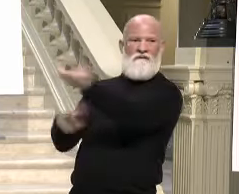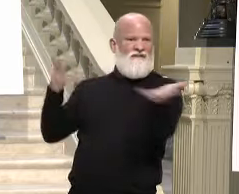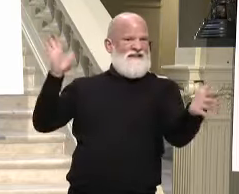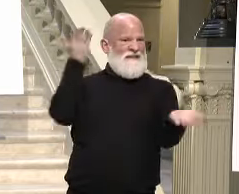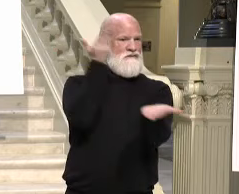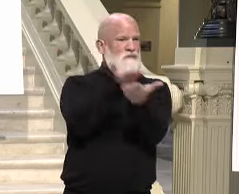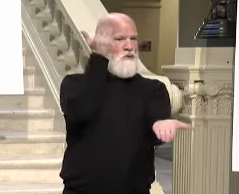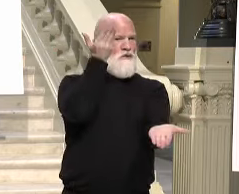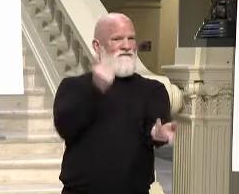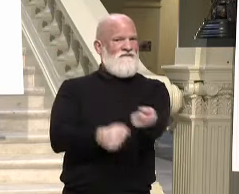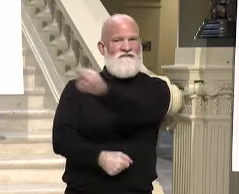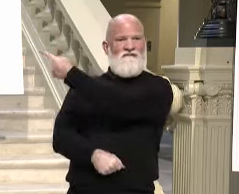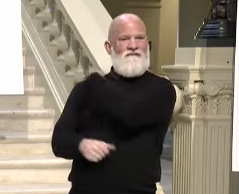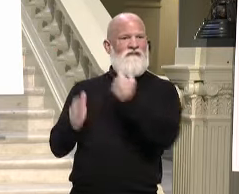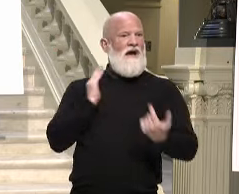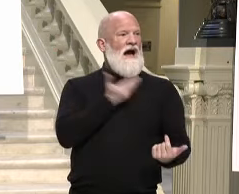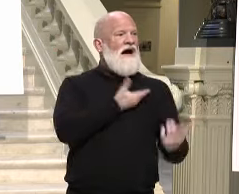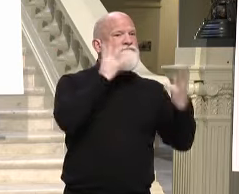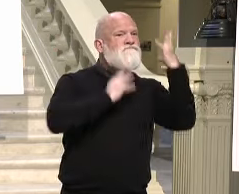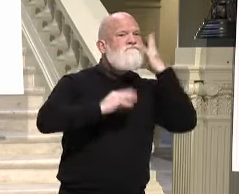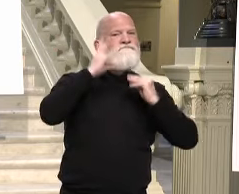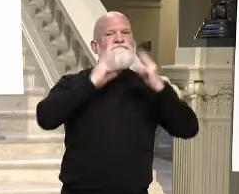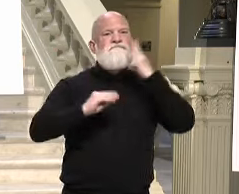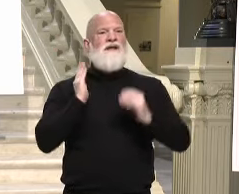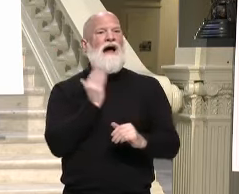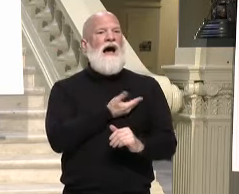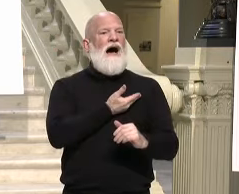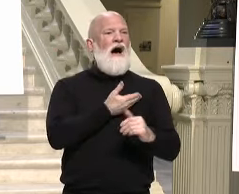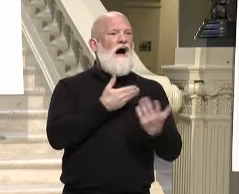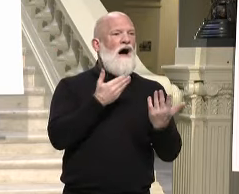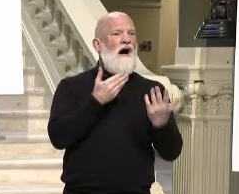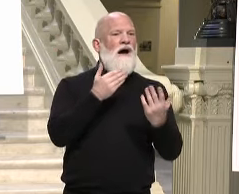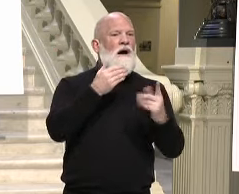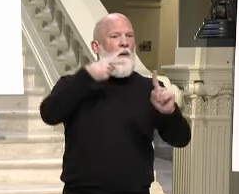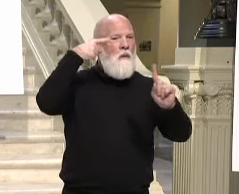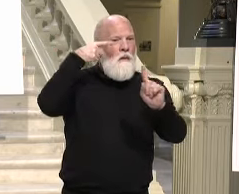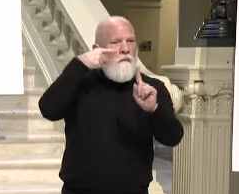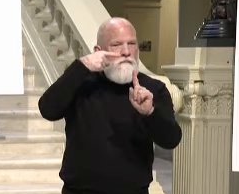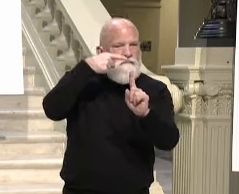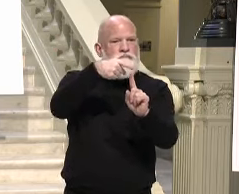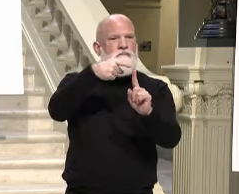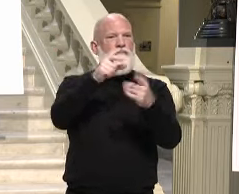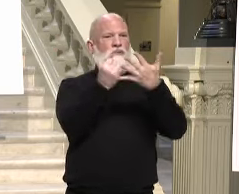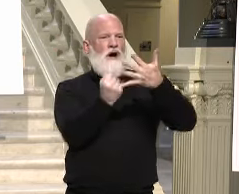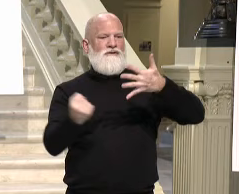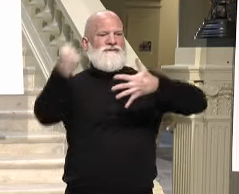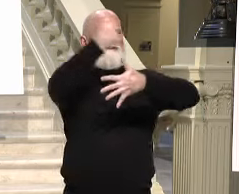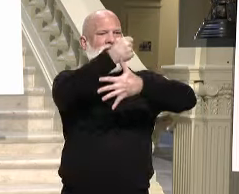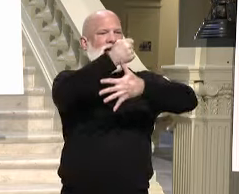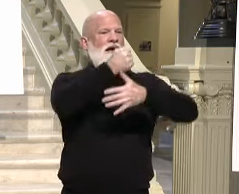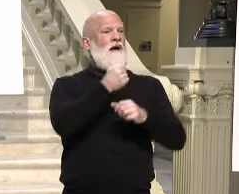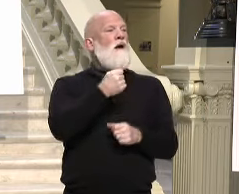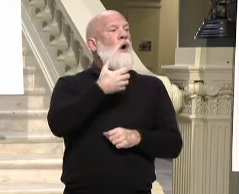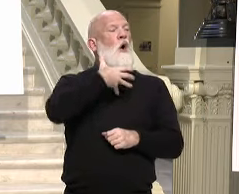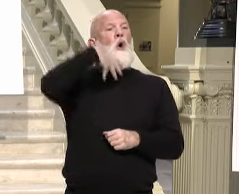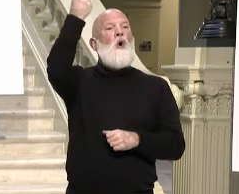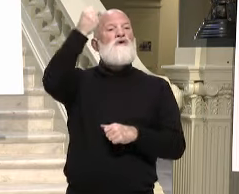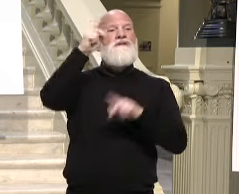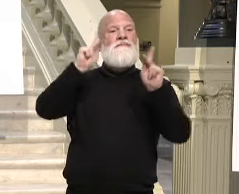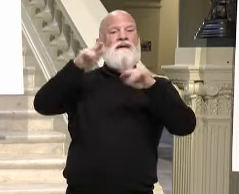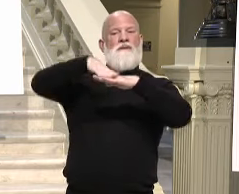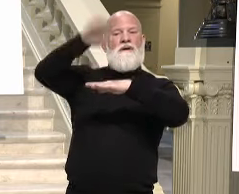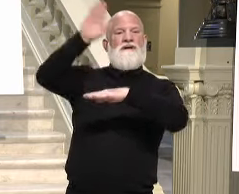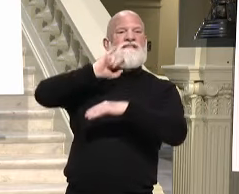where the targeted approach for our seniors over 65, which we did even before CDC recommended